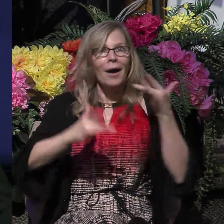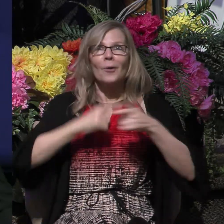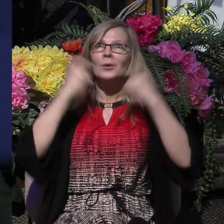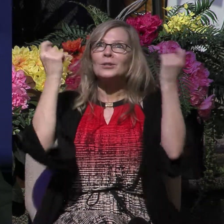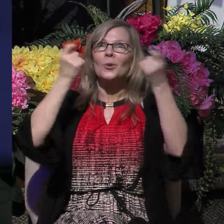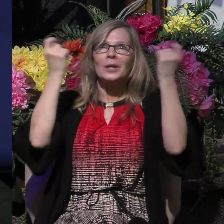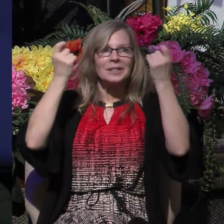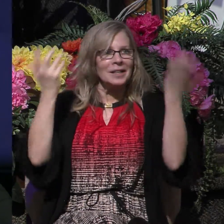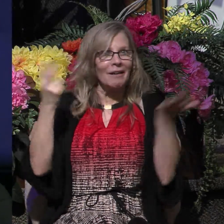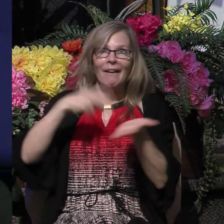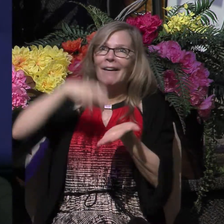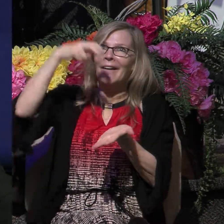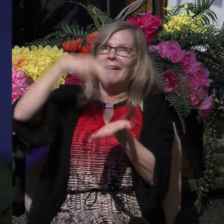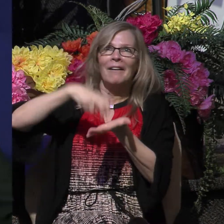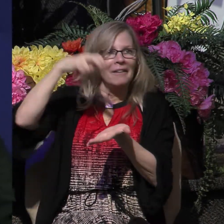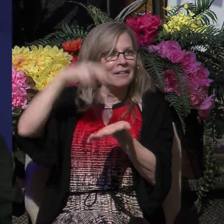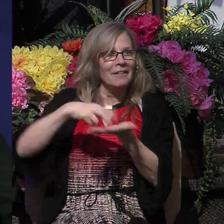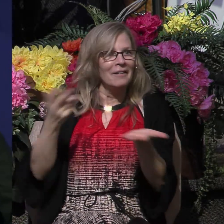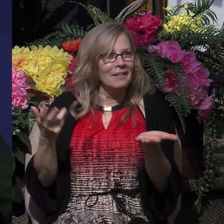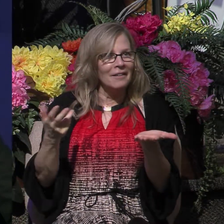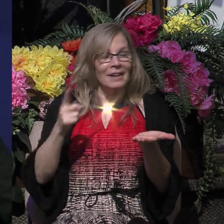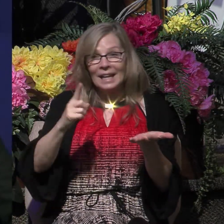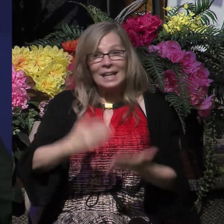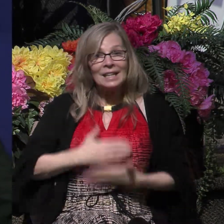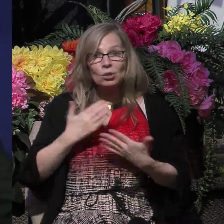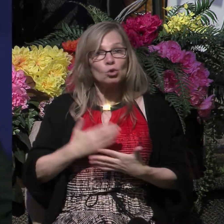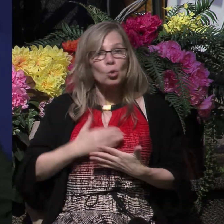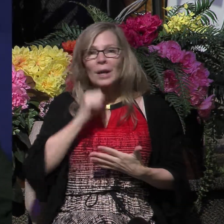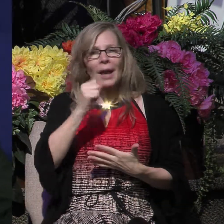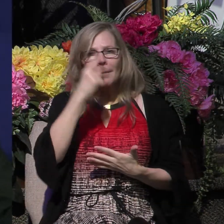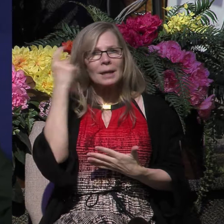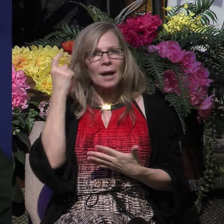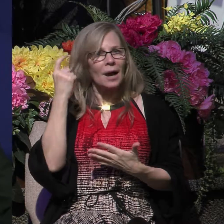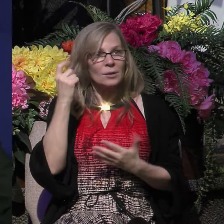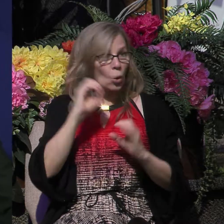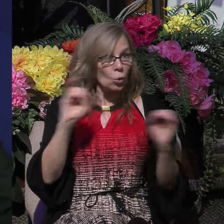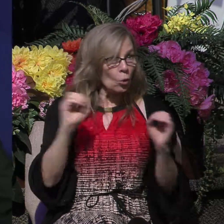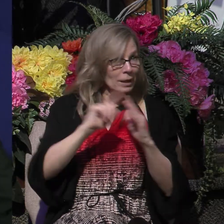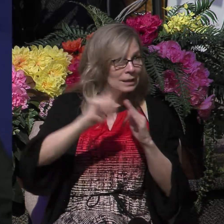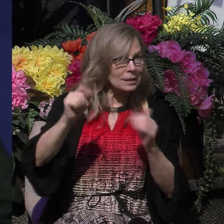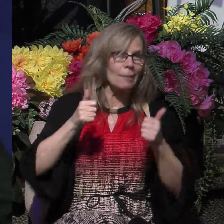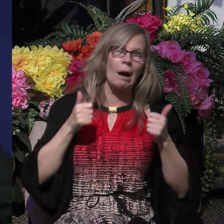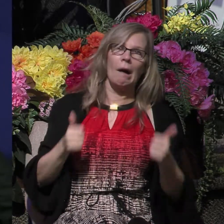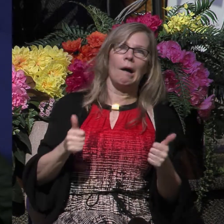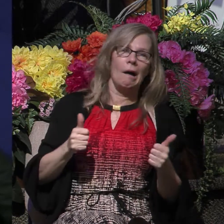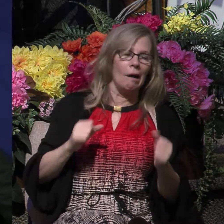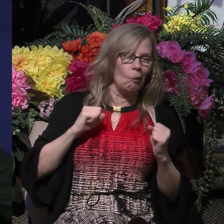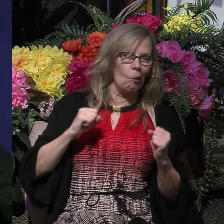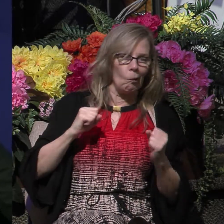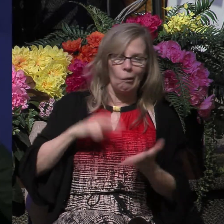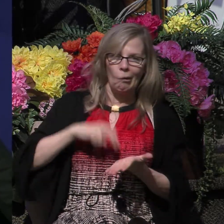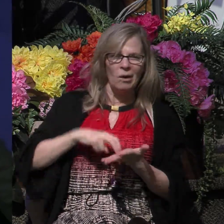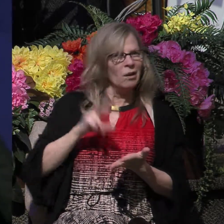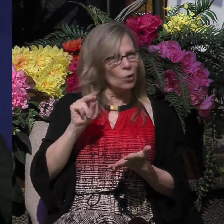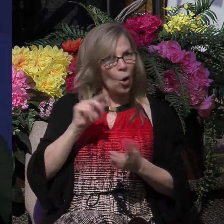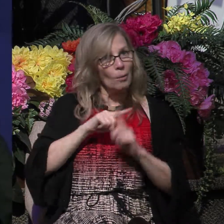listen, his joy isn't because none of the prisoners had escaped and his life was spared. It's because he has believed on Christ and he knows